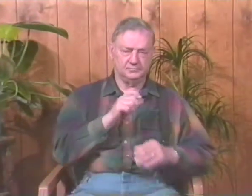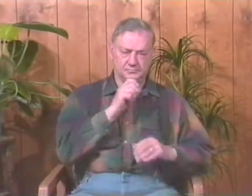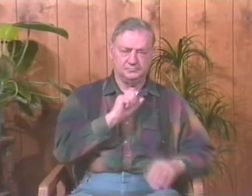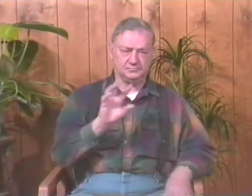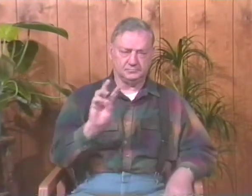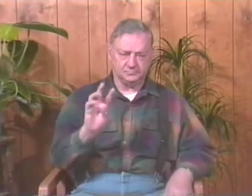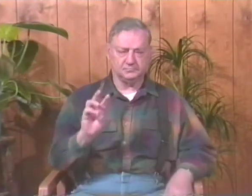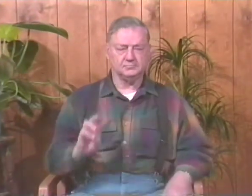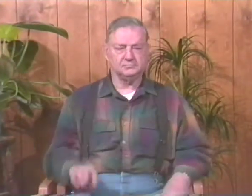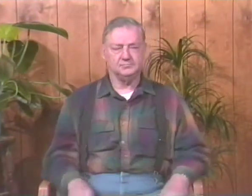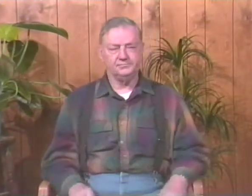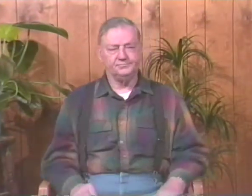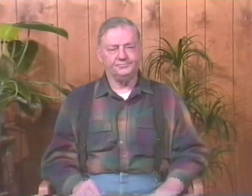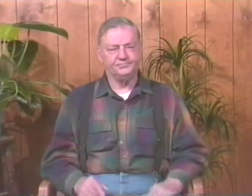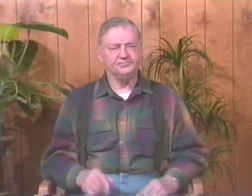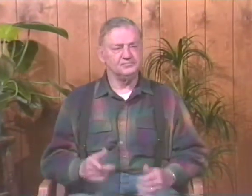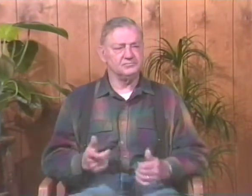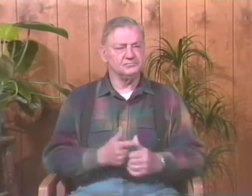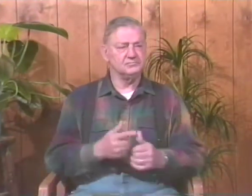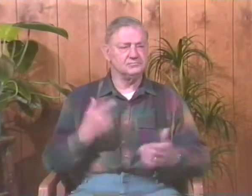this school, Washington School for the Deaf, at age 6.